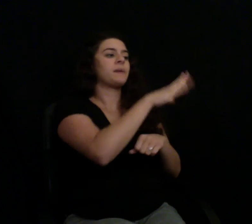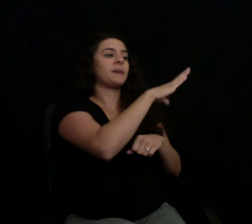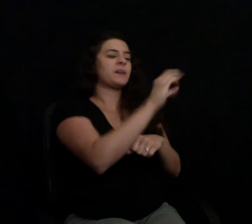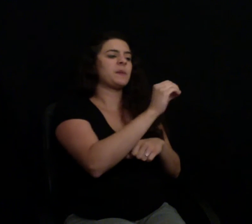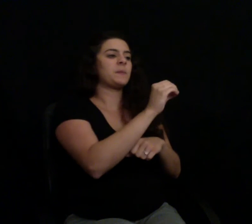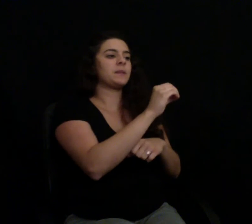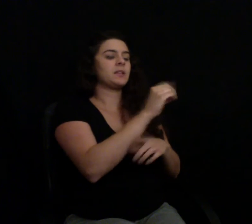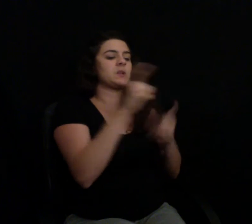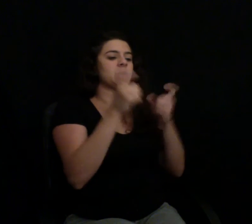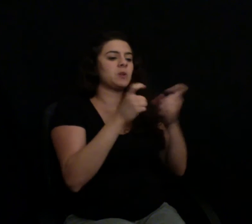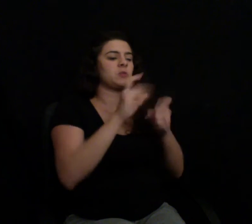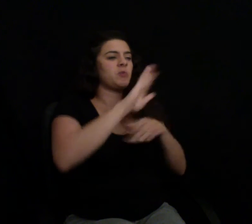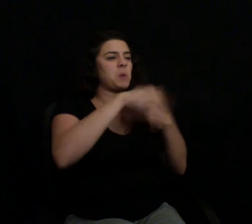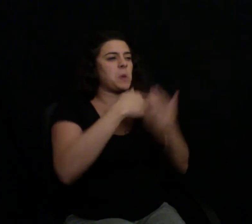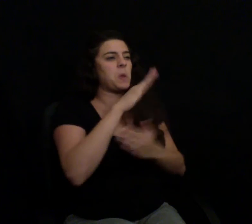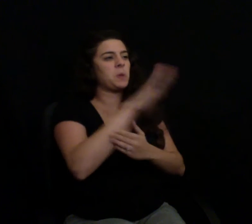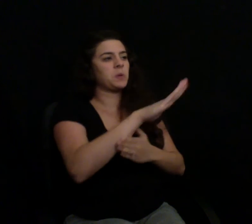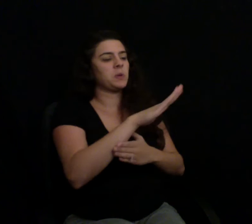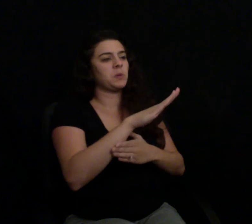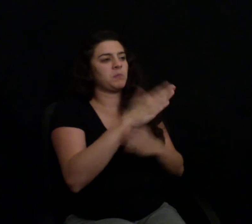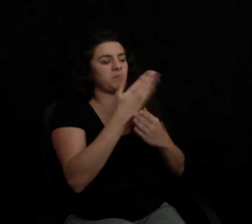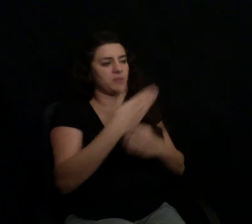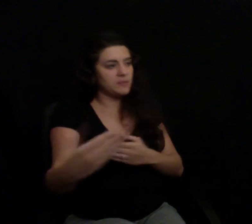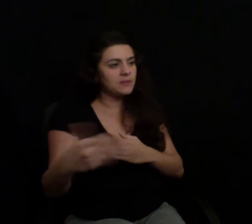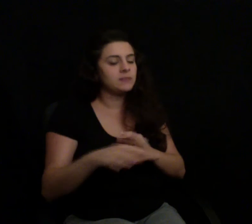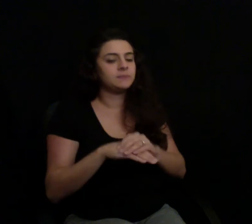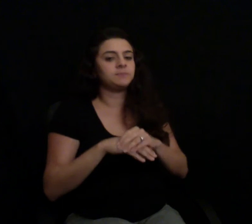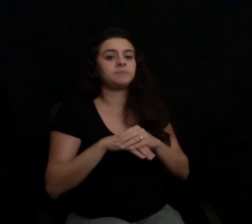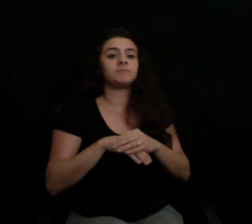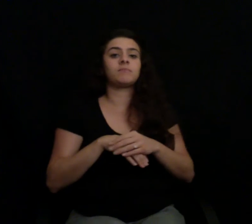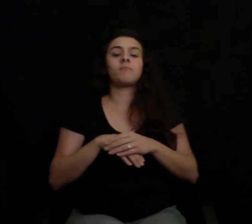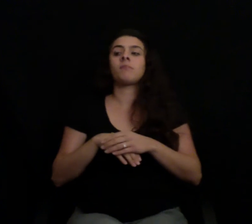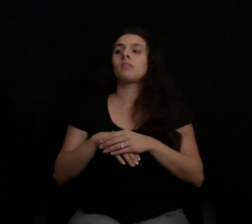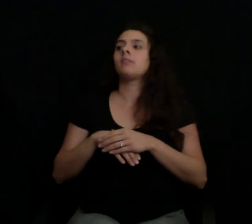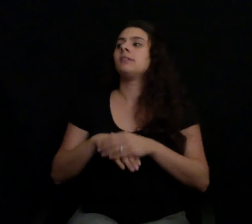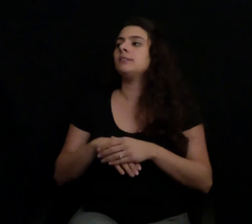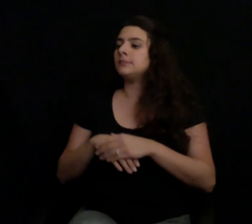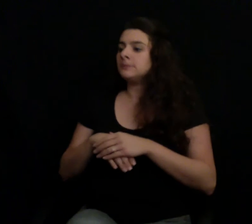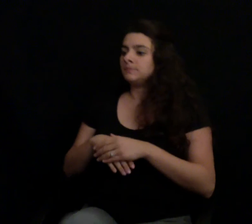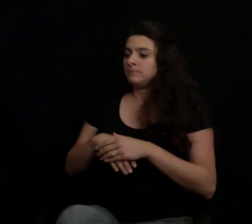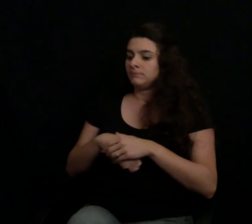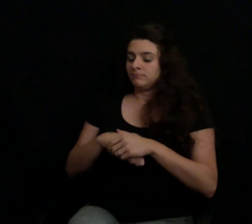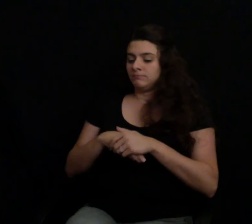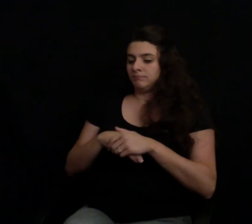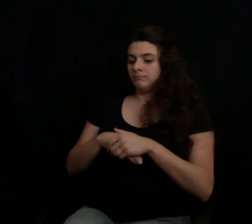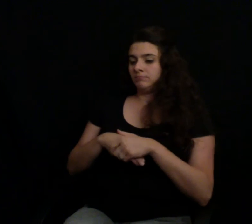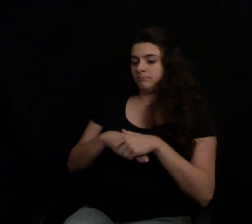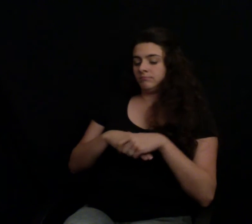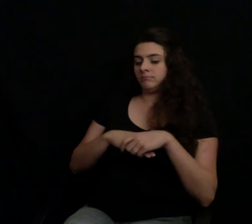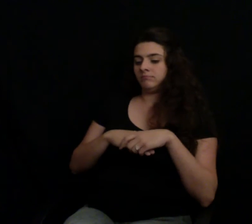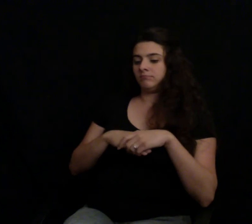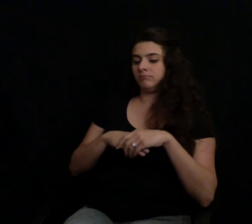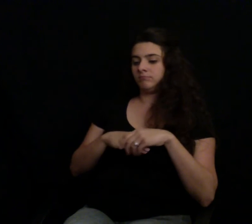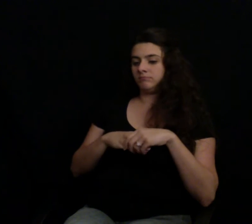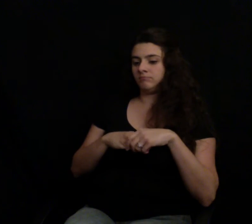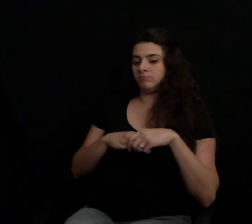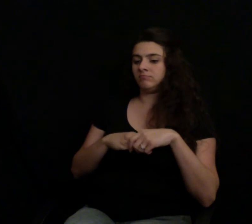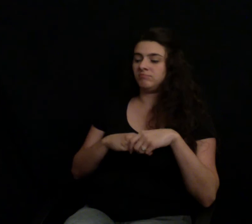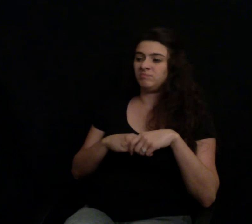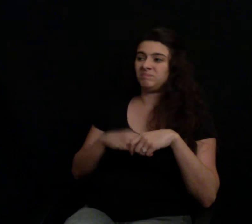go along with it, or you give it up. it's not sustainable. It's not sustainable for the future of our food. It's not